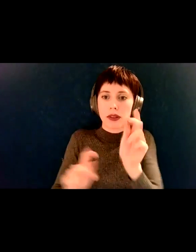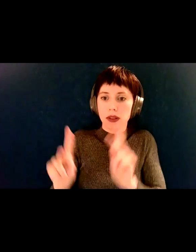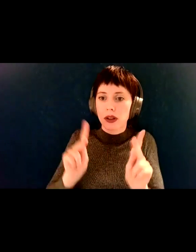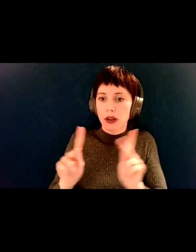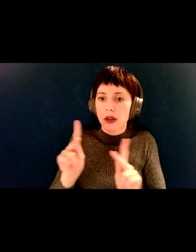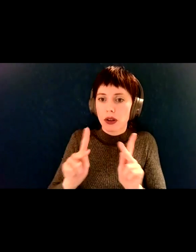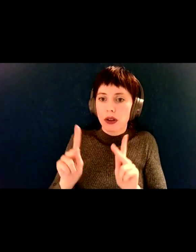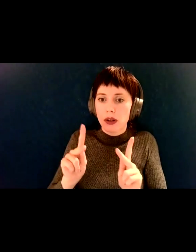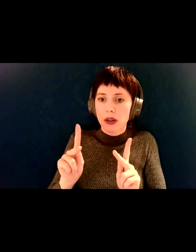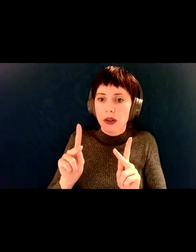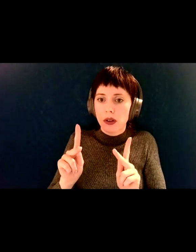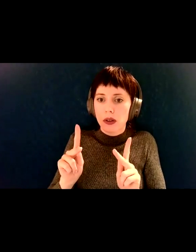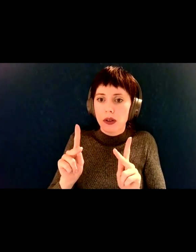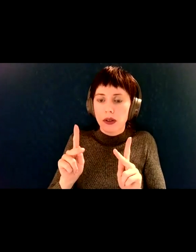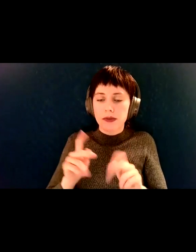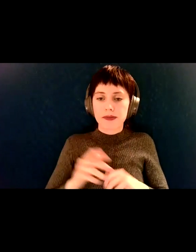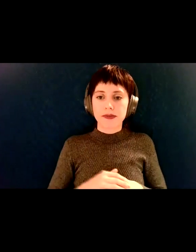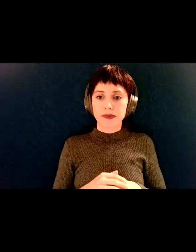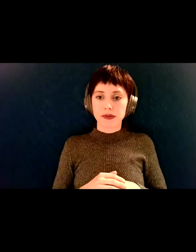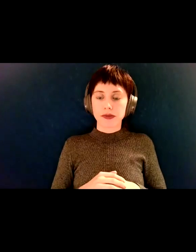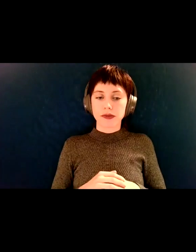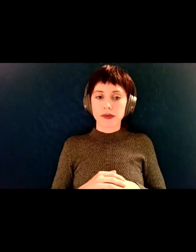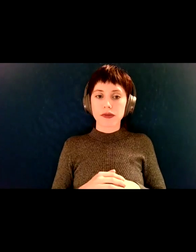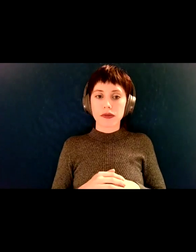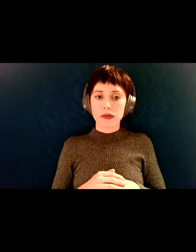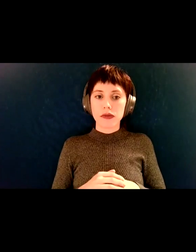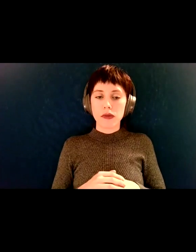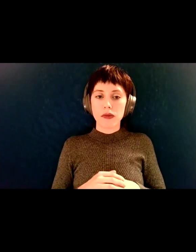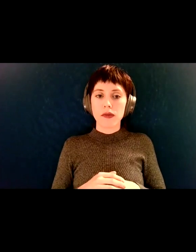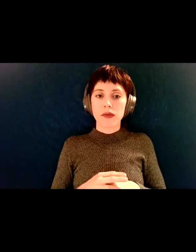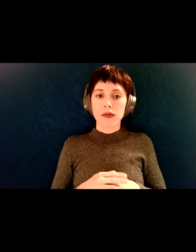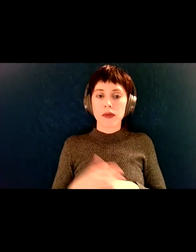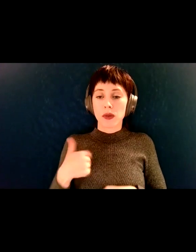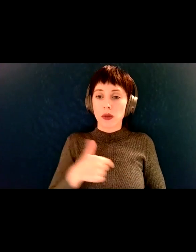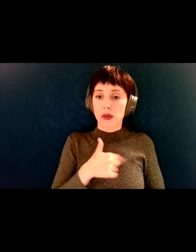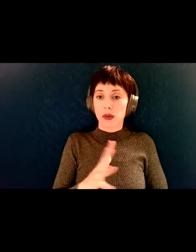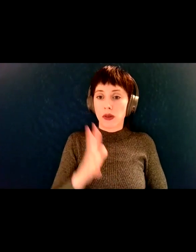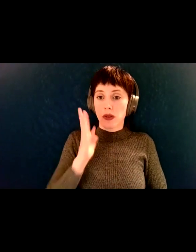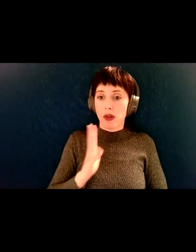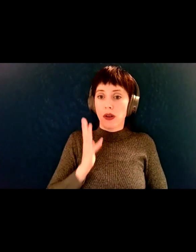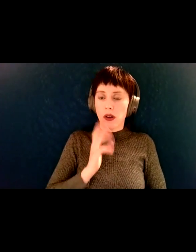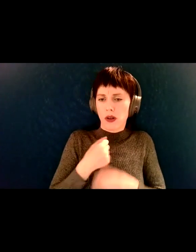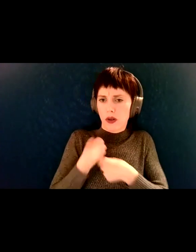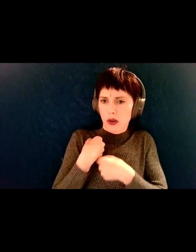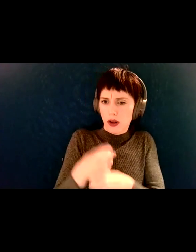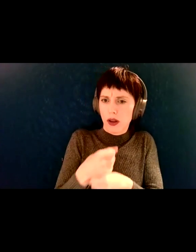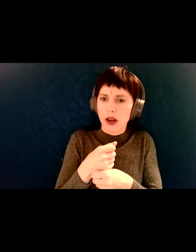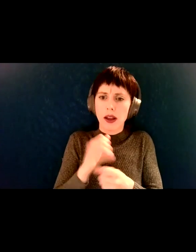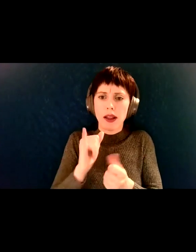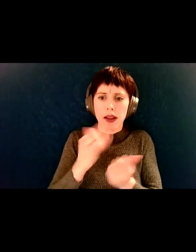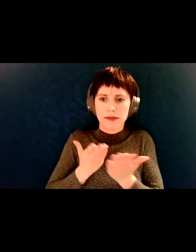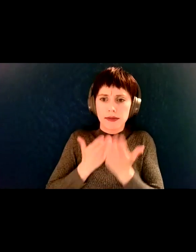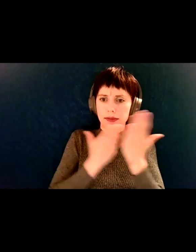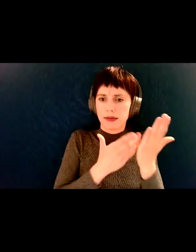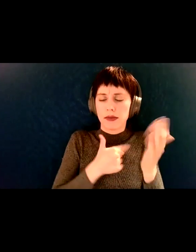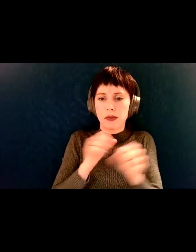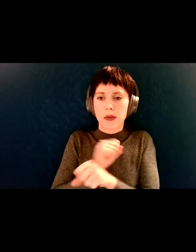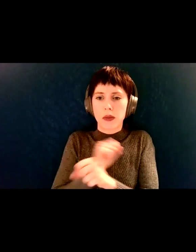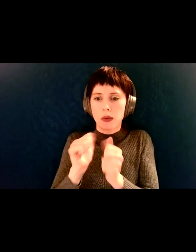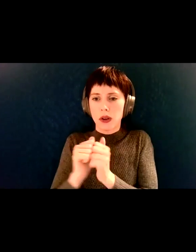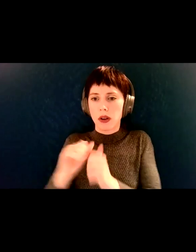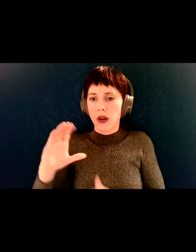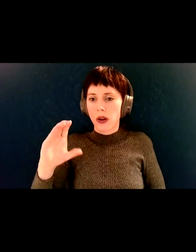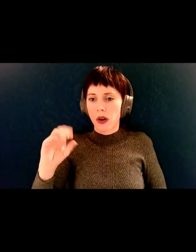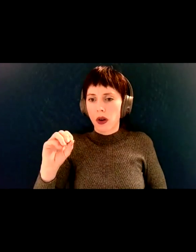And that was, uh, that was something that, uh, when we originally put the proposal together, we worked with a coalition of communities of color. And they were,